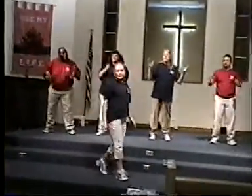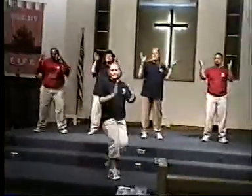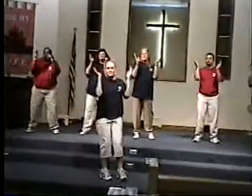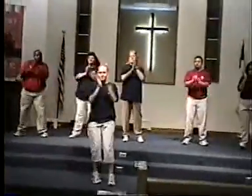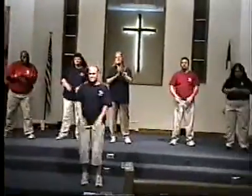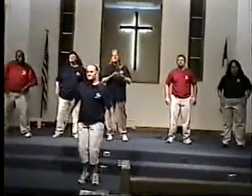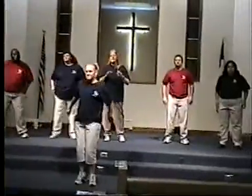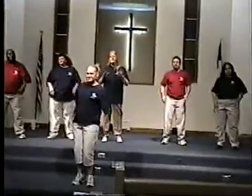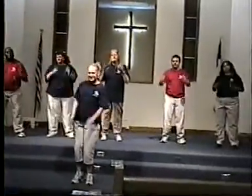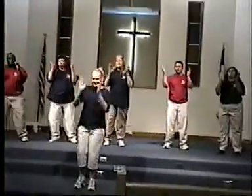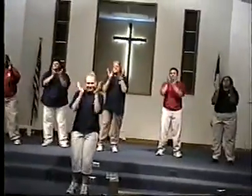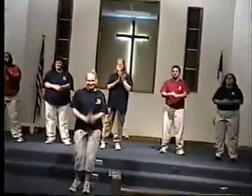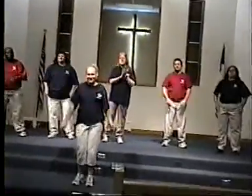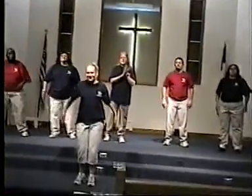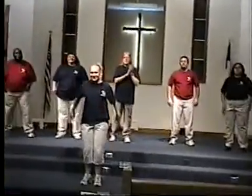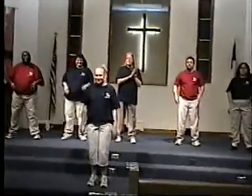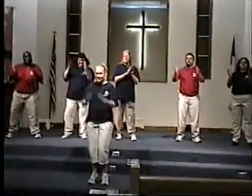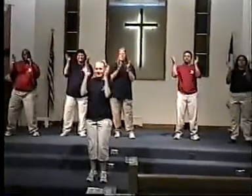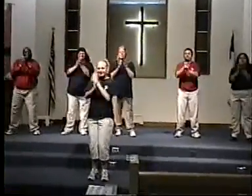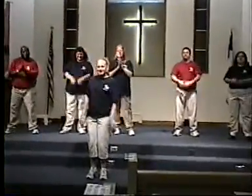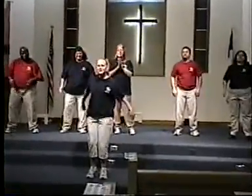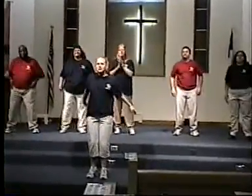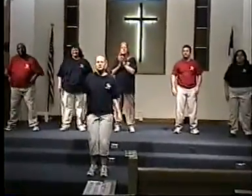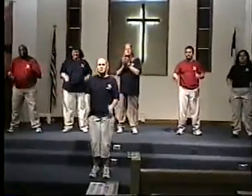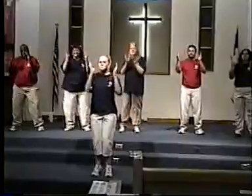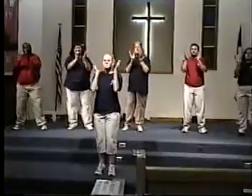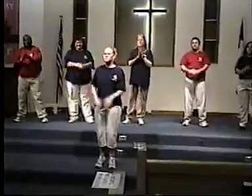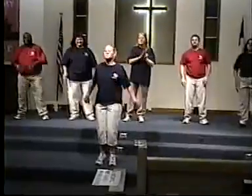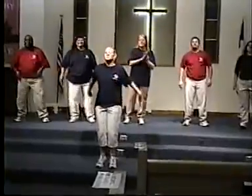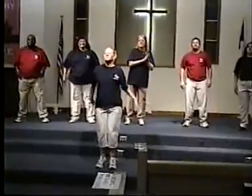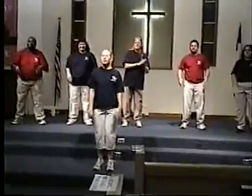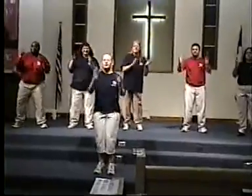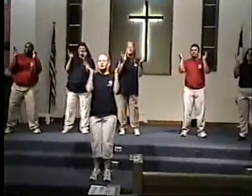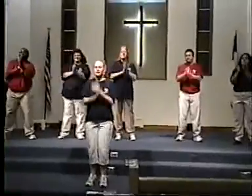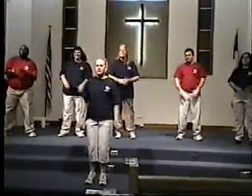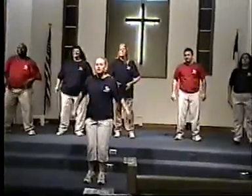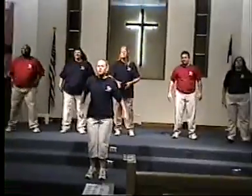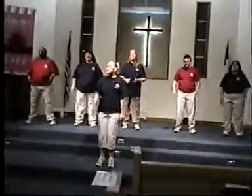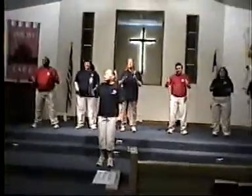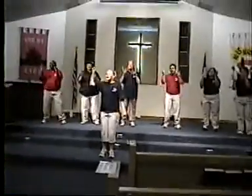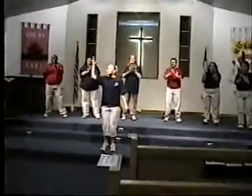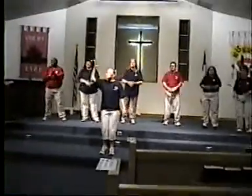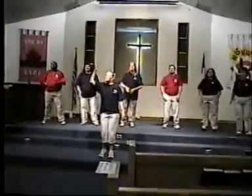'was your